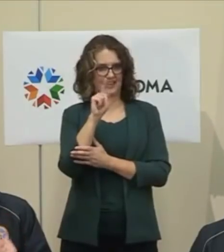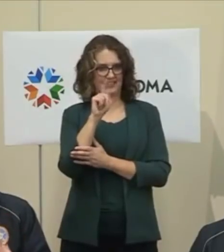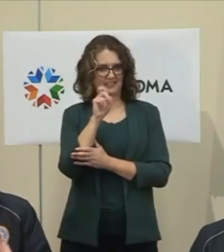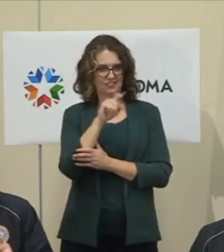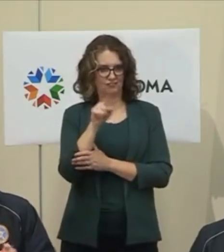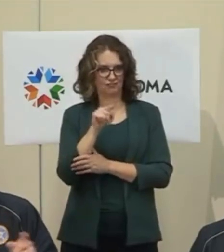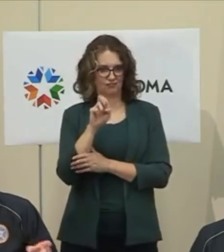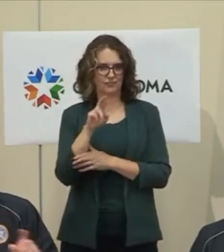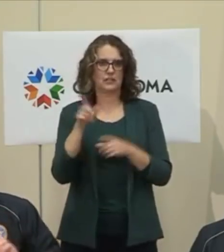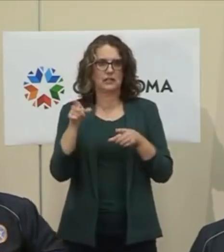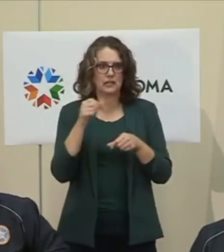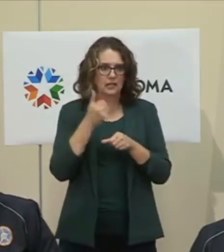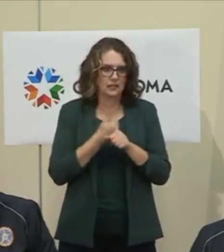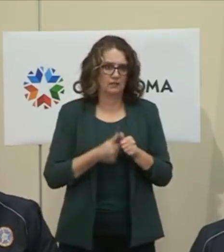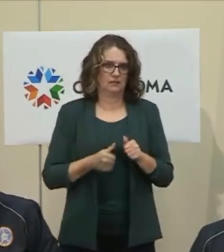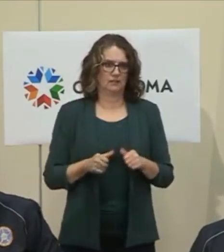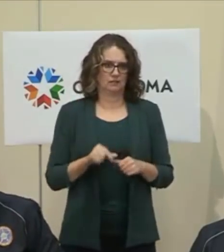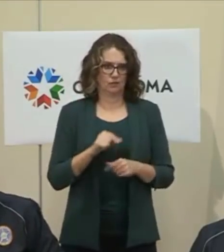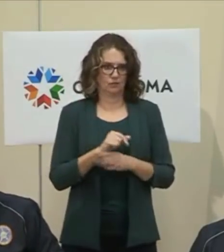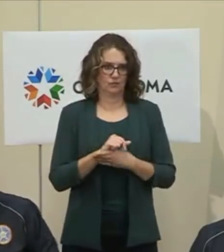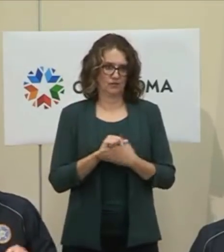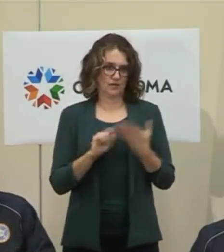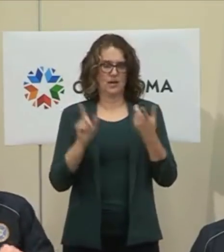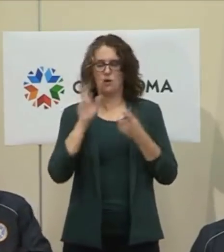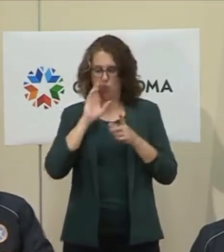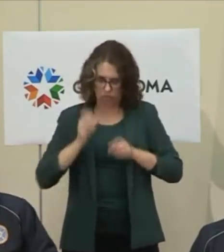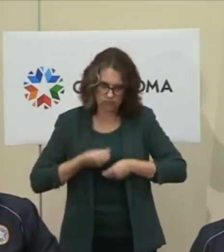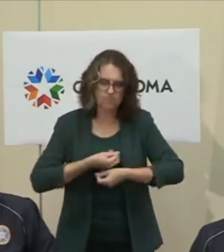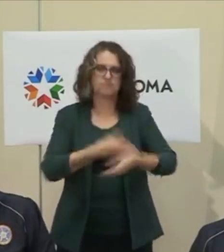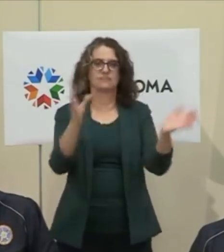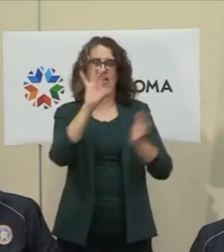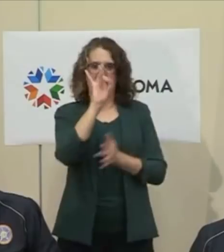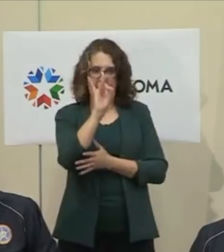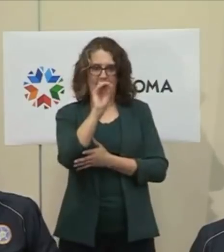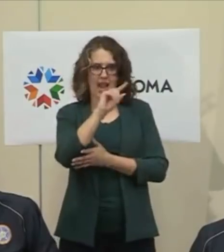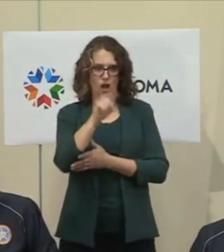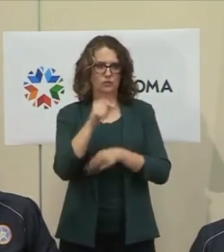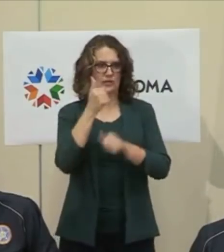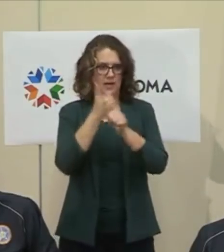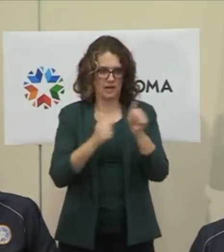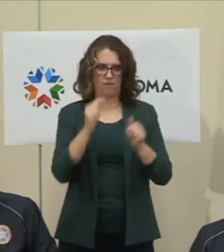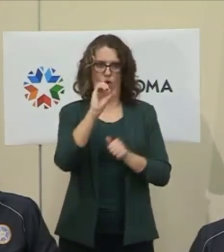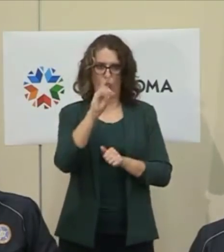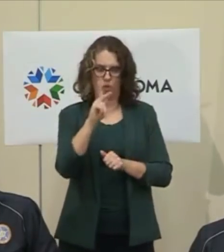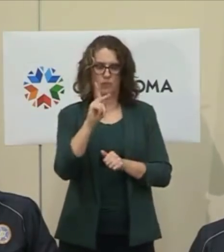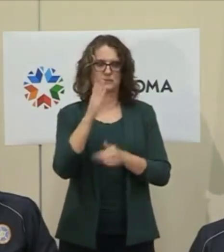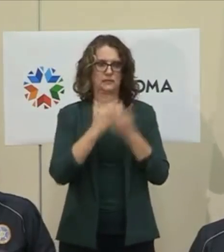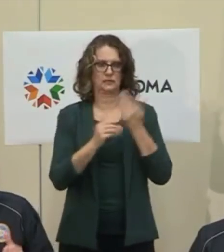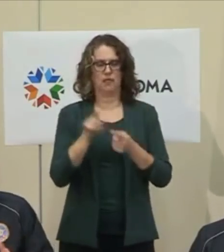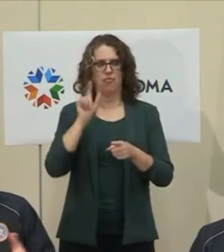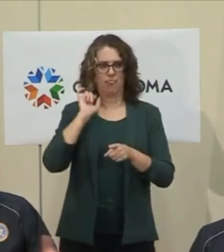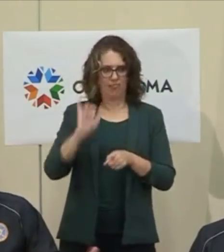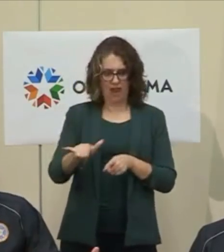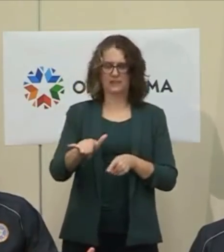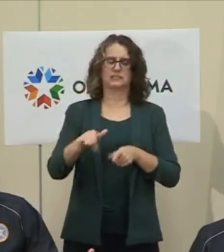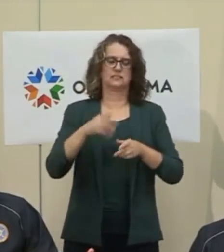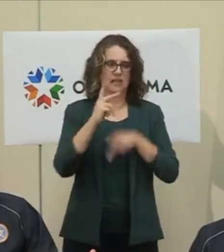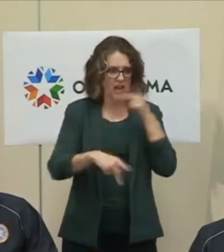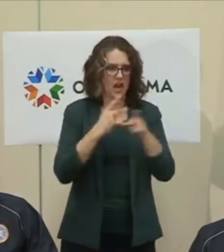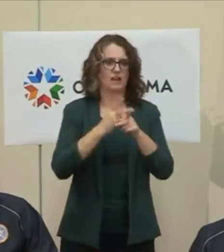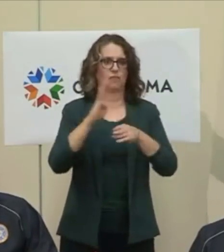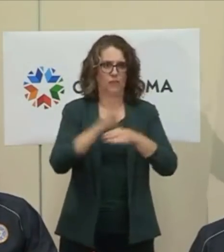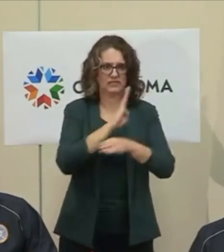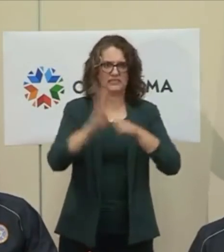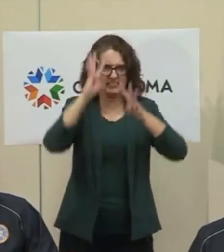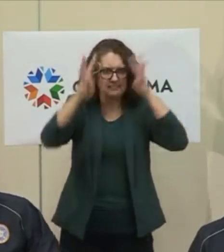in every single Oklahomans' hands. That's the type of innovative innovation that we need if the supply chain